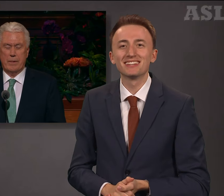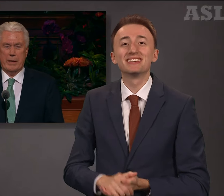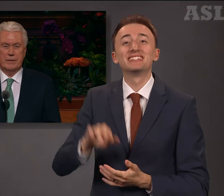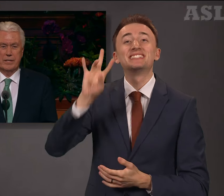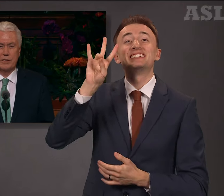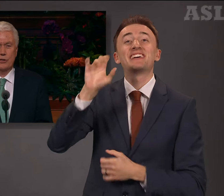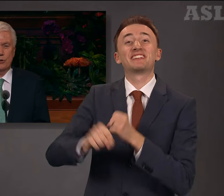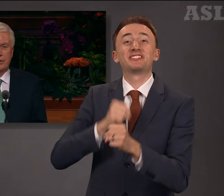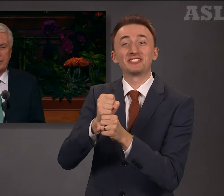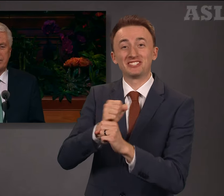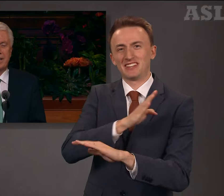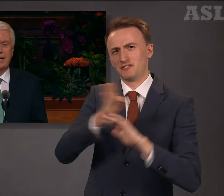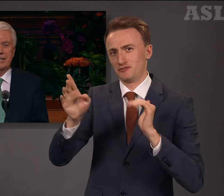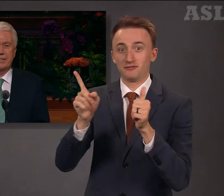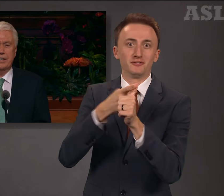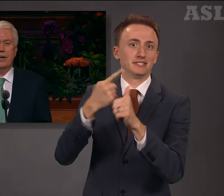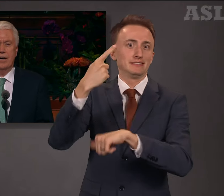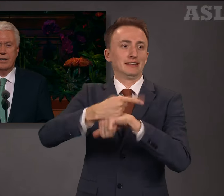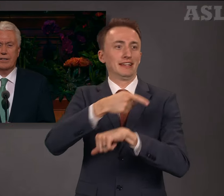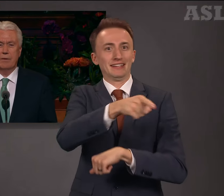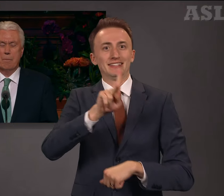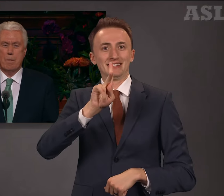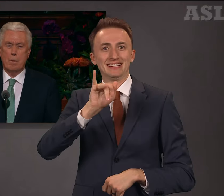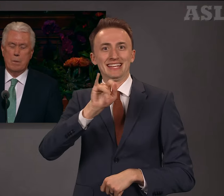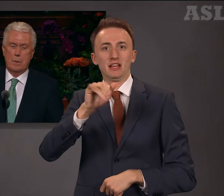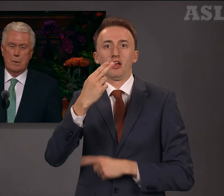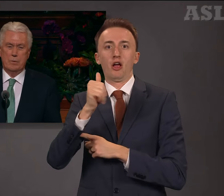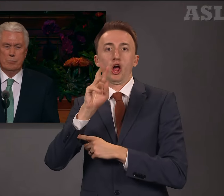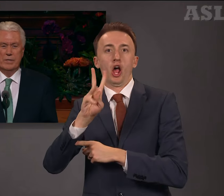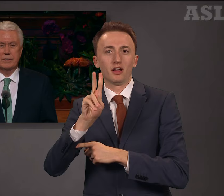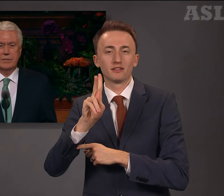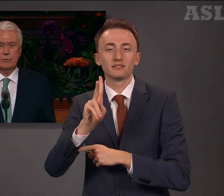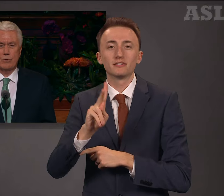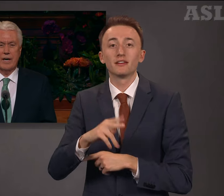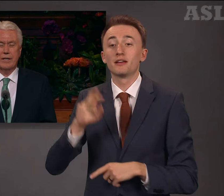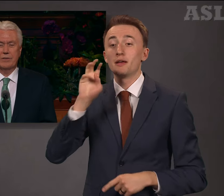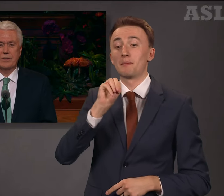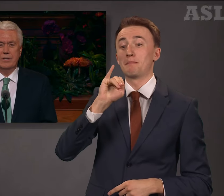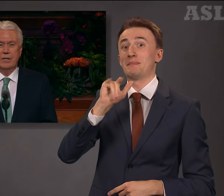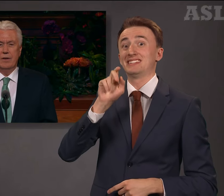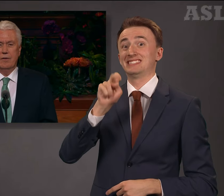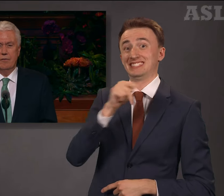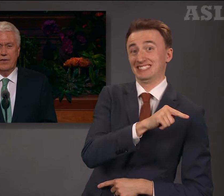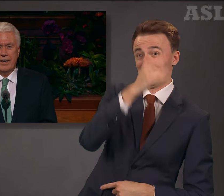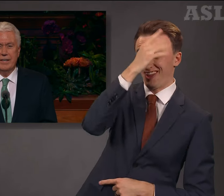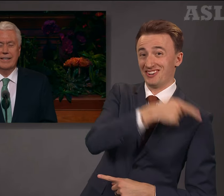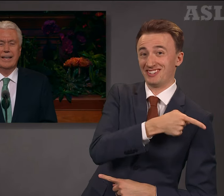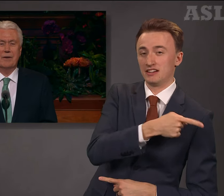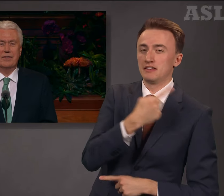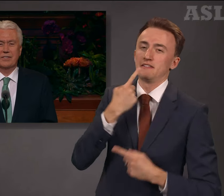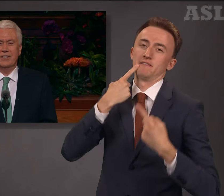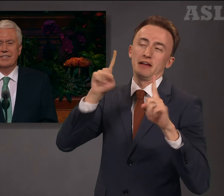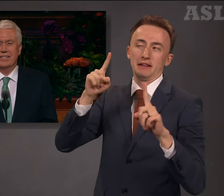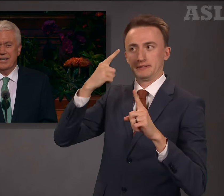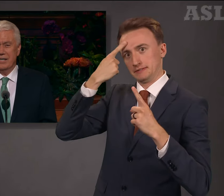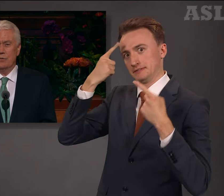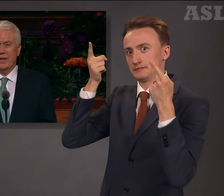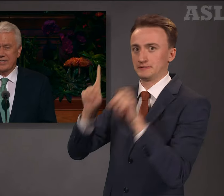that historic day at Kitty Hawk, Milton Wright finally gave his consent and watched